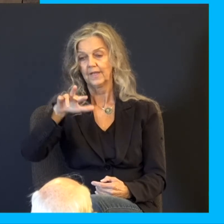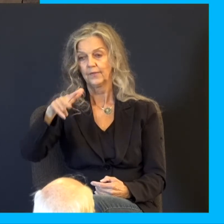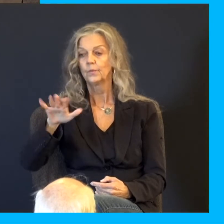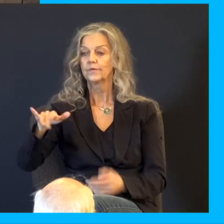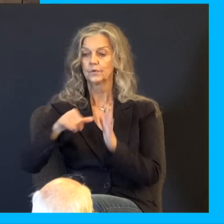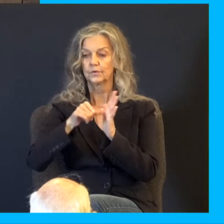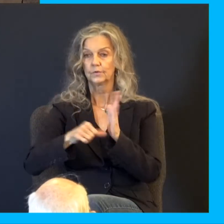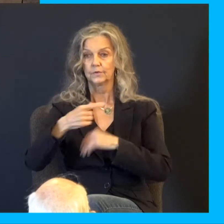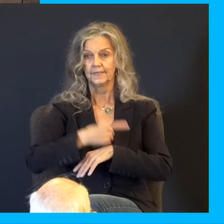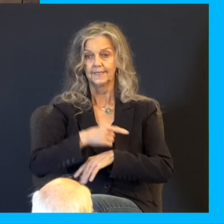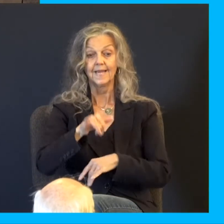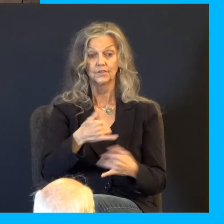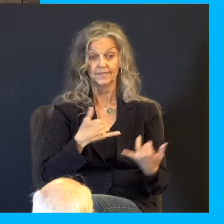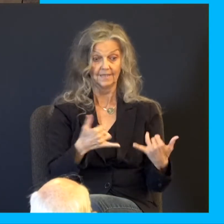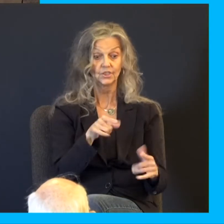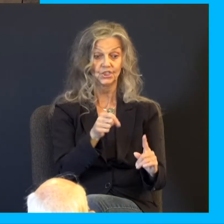She's now a mother of two and a third coming.